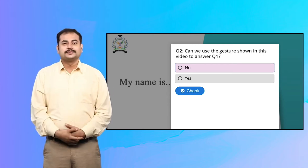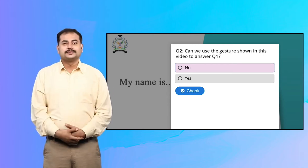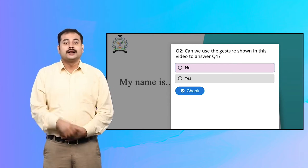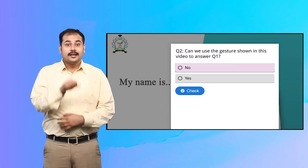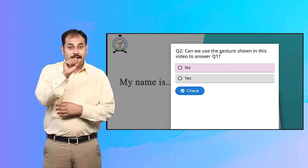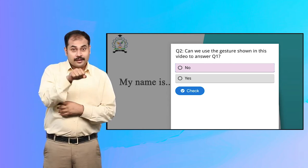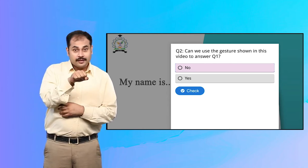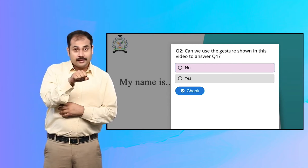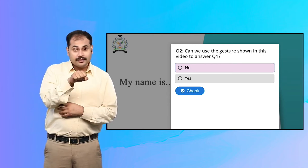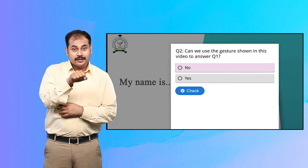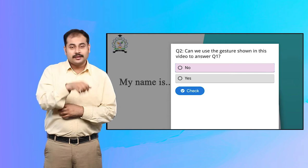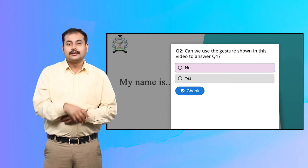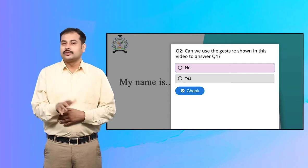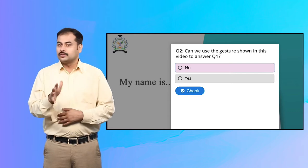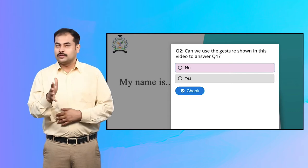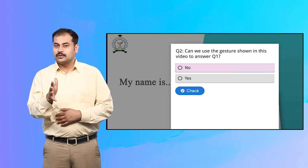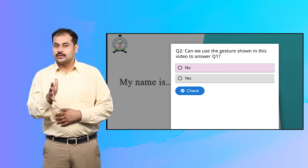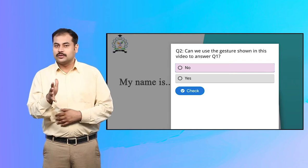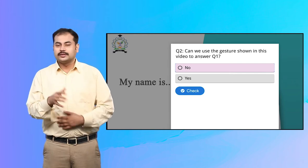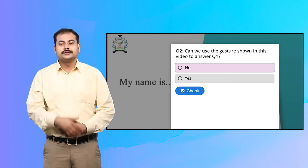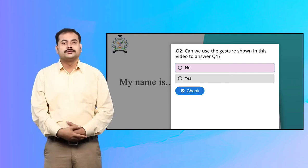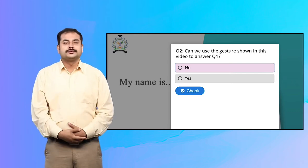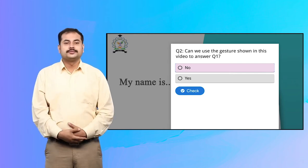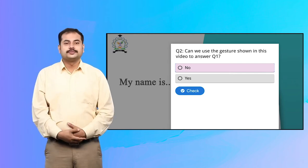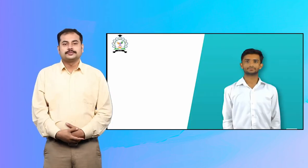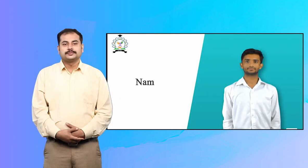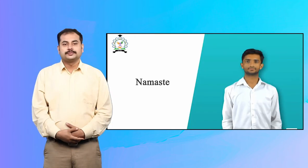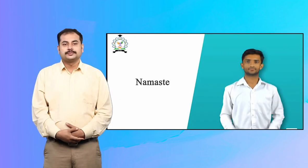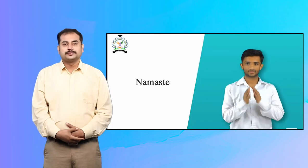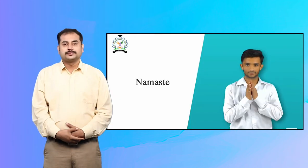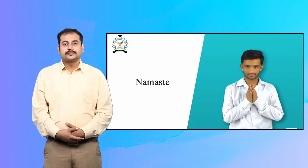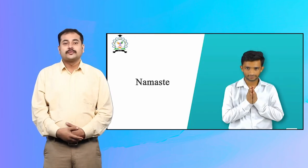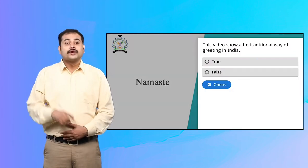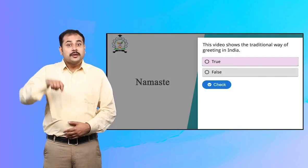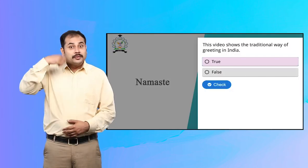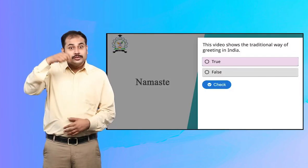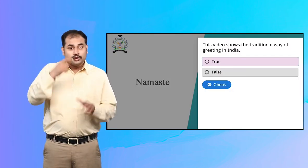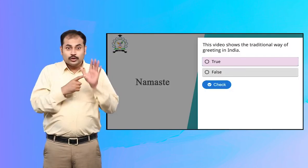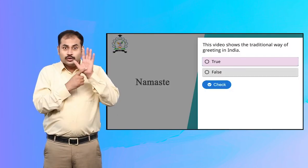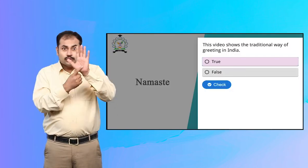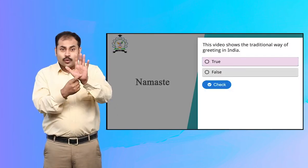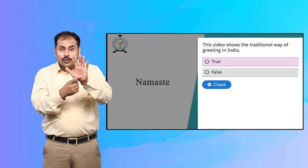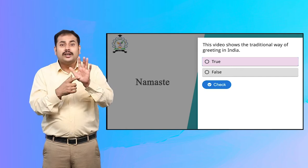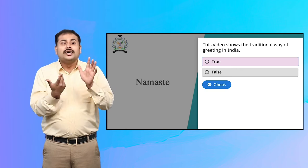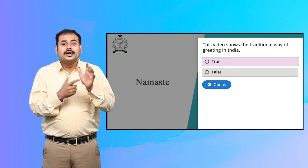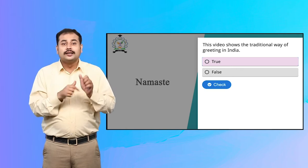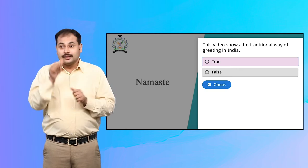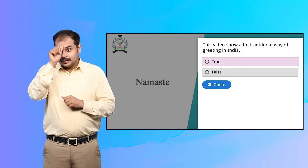True, False 3. This video shows the traditional